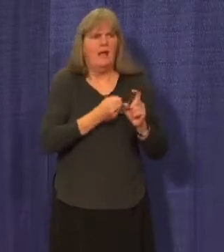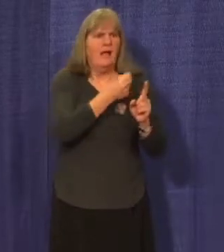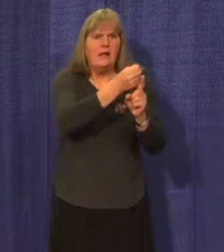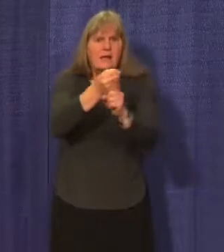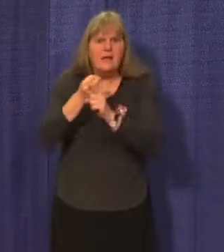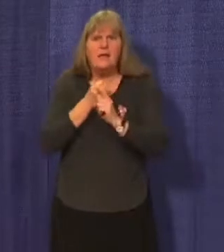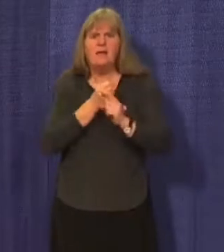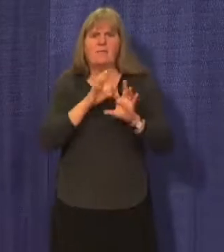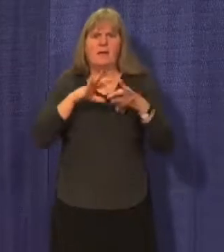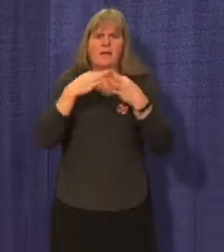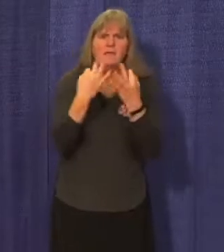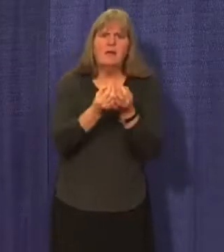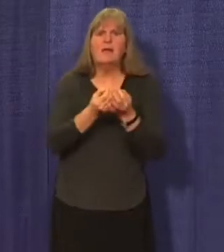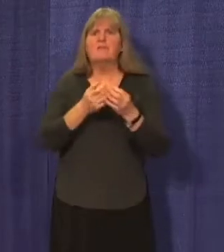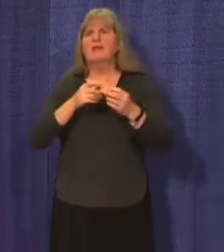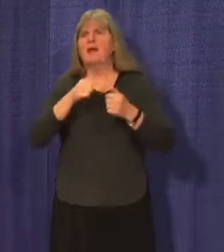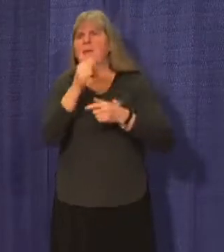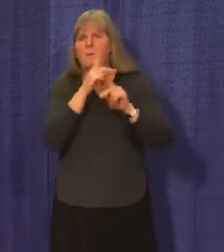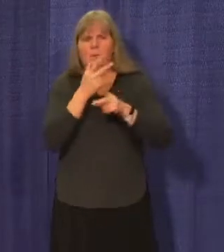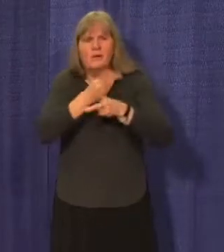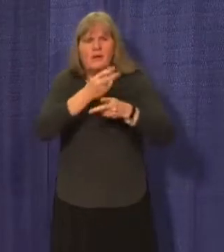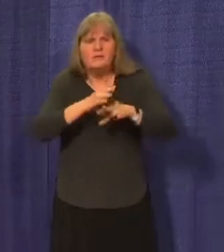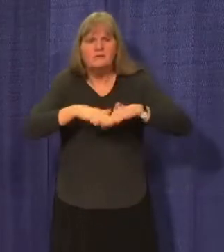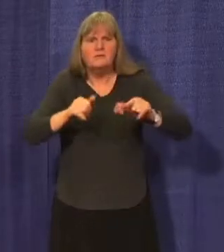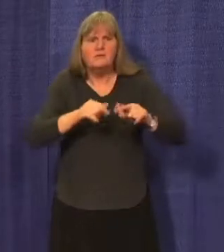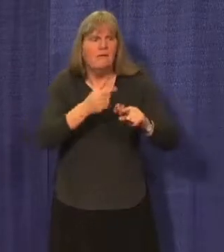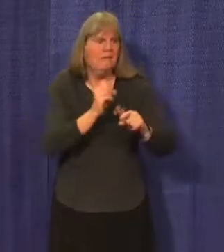who need to get to work for the day.